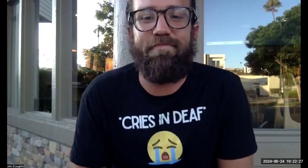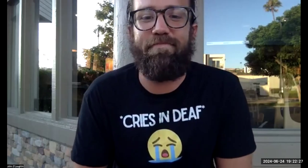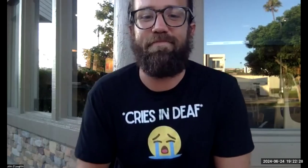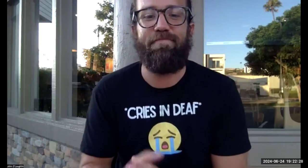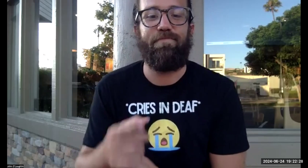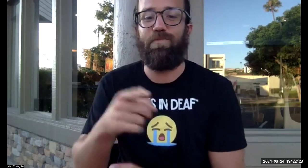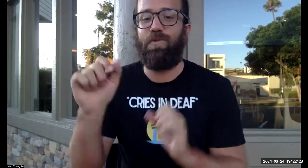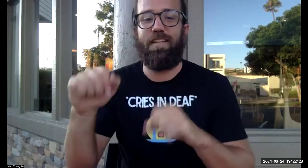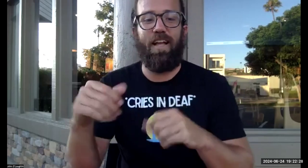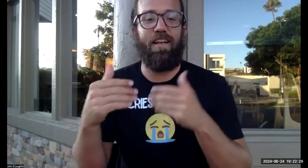anyone?